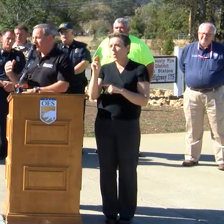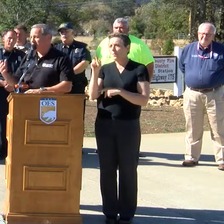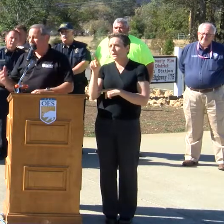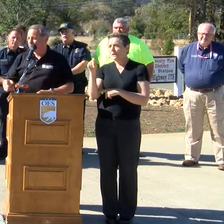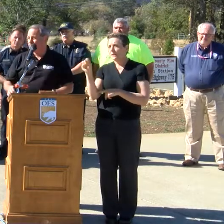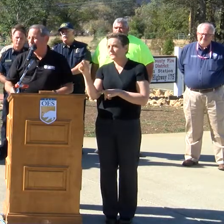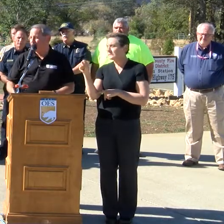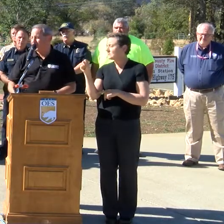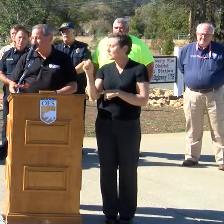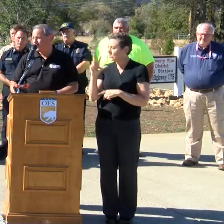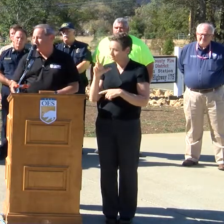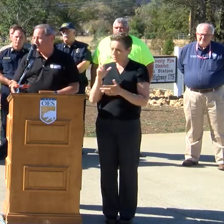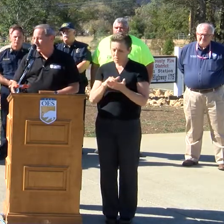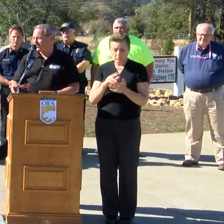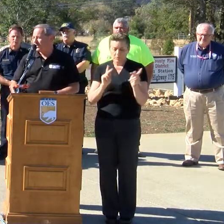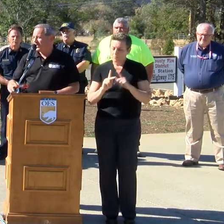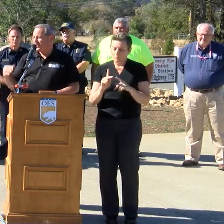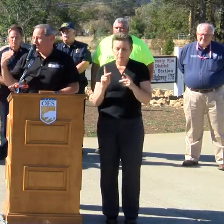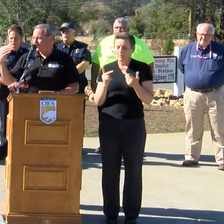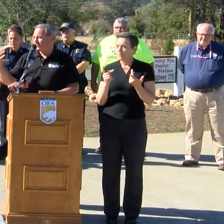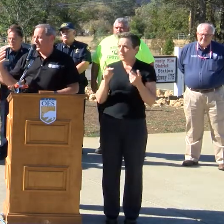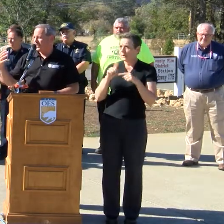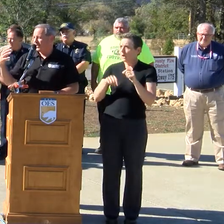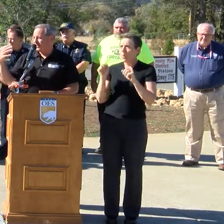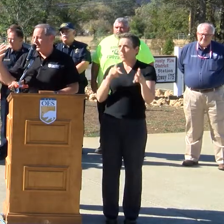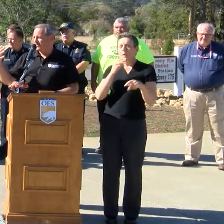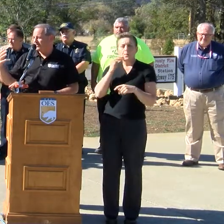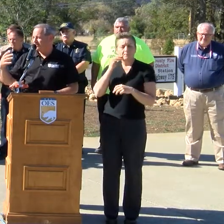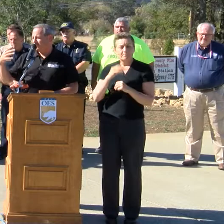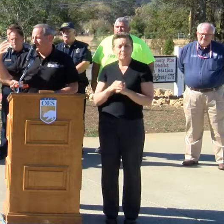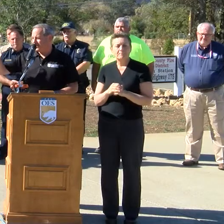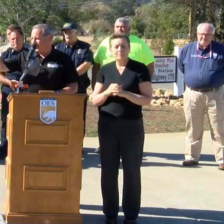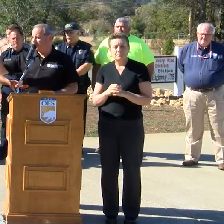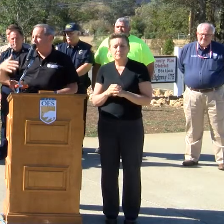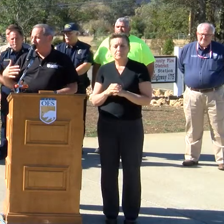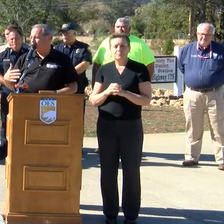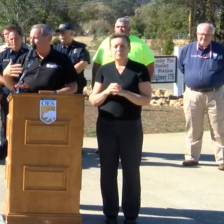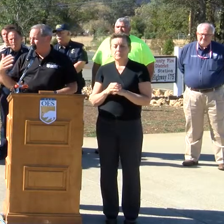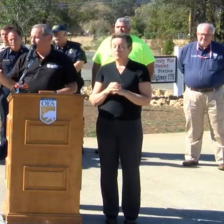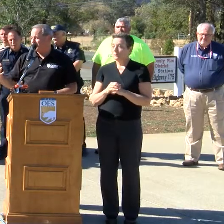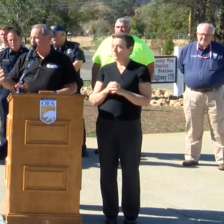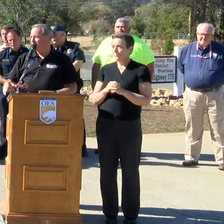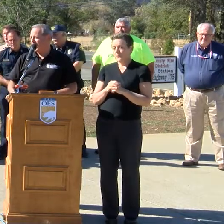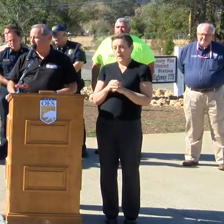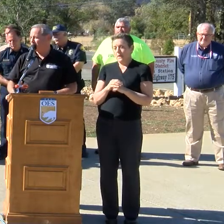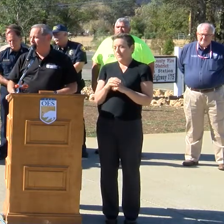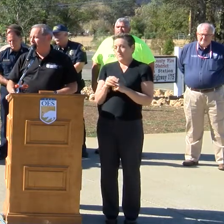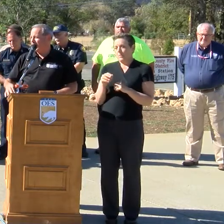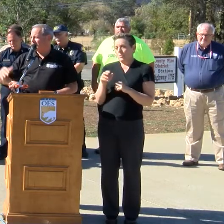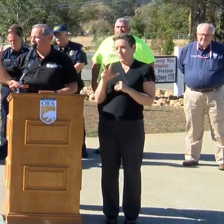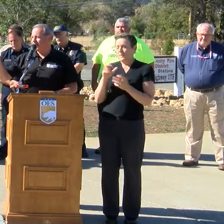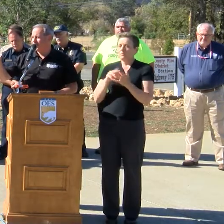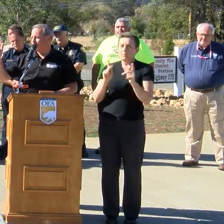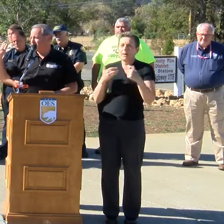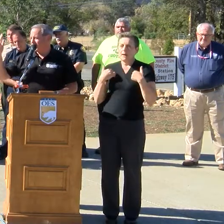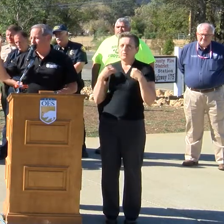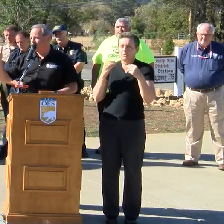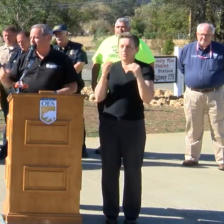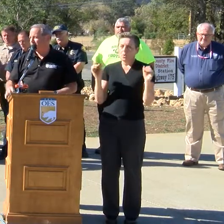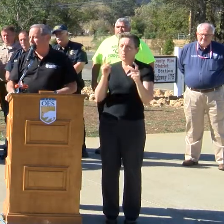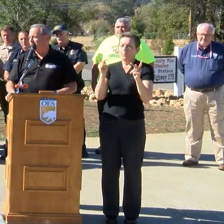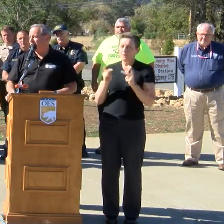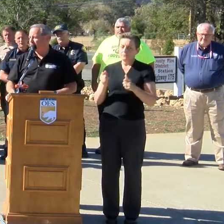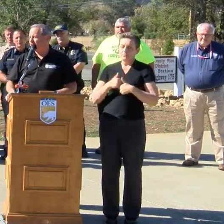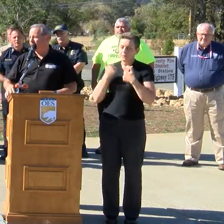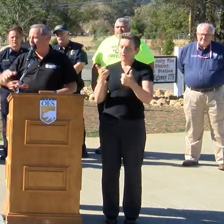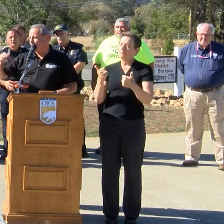Yeah. Roughly 3 We were considered homeless. In other words, that have their house, no place to come back to. At the time, there was like